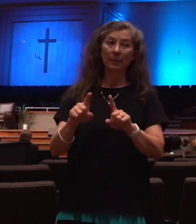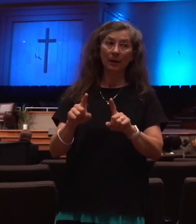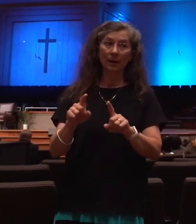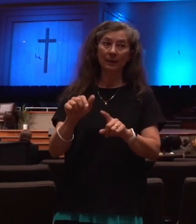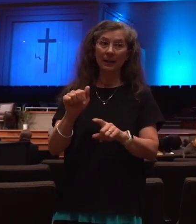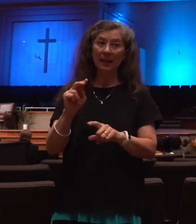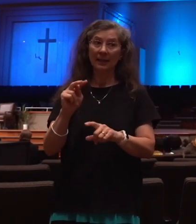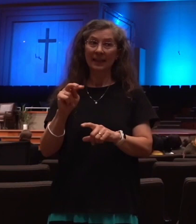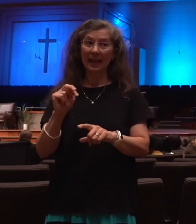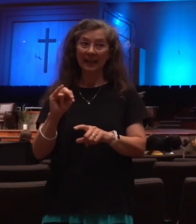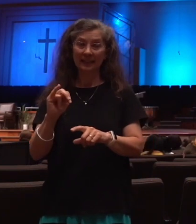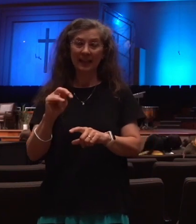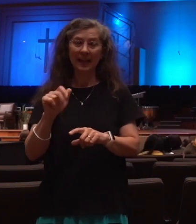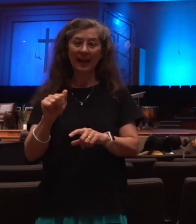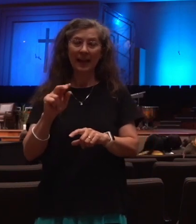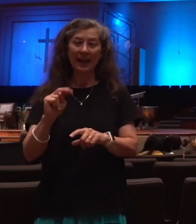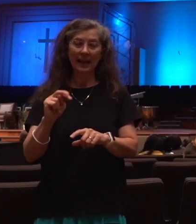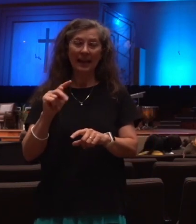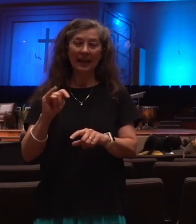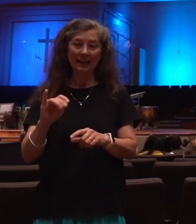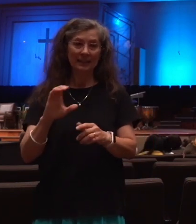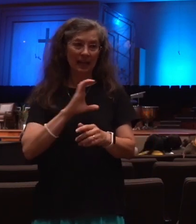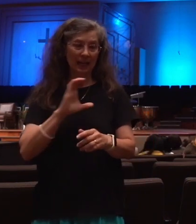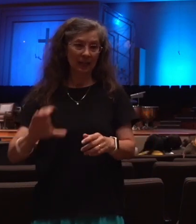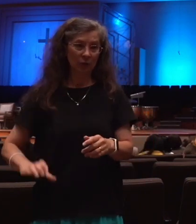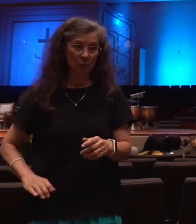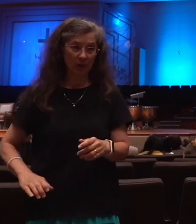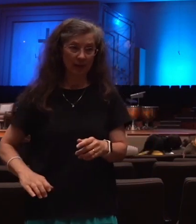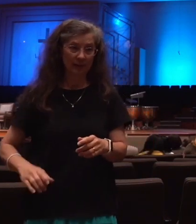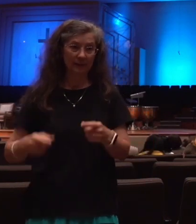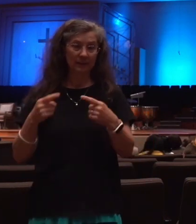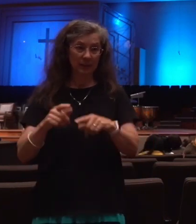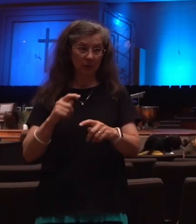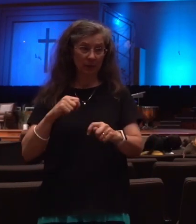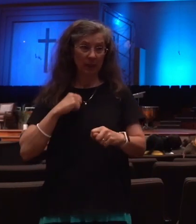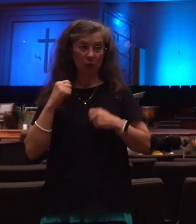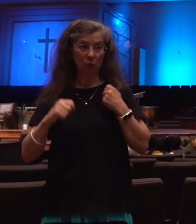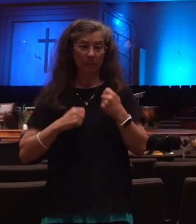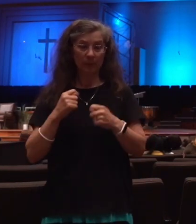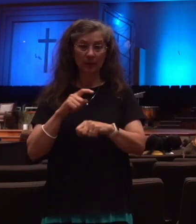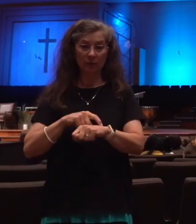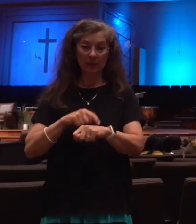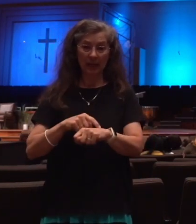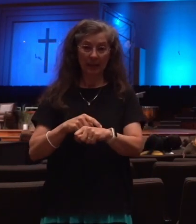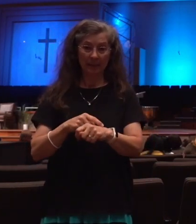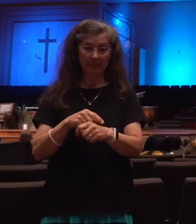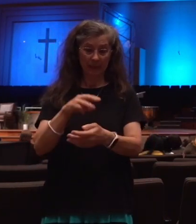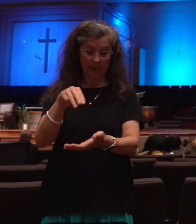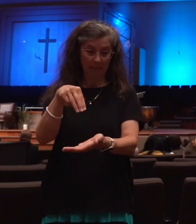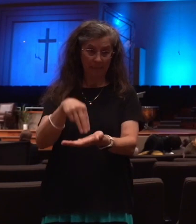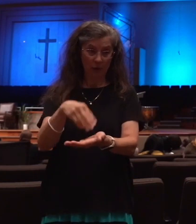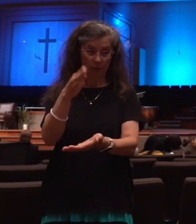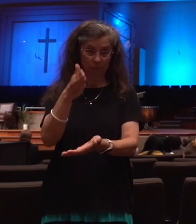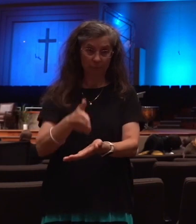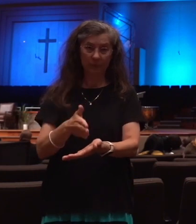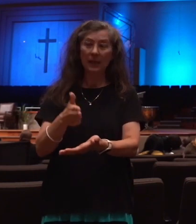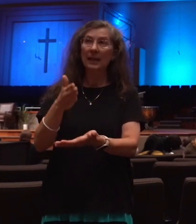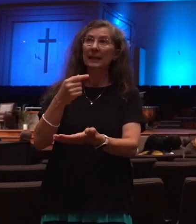midpoint of the tribulation, that's when he will come in. And the reason he'll stop the sacrifices is because he's going to